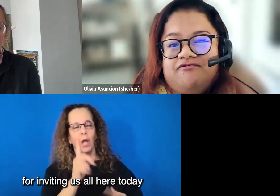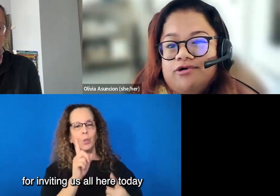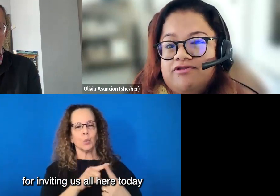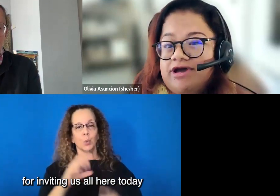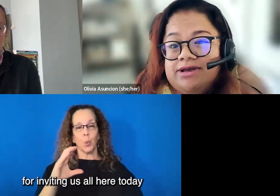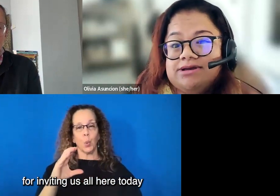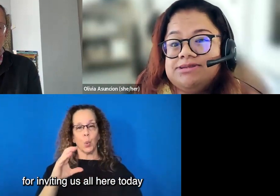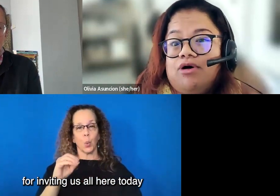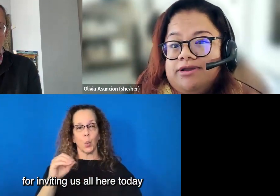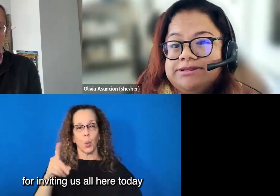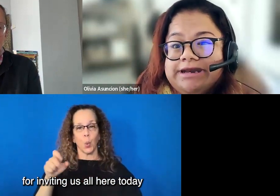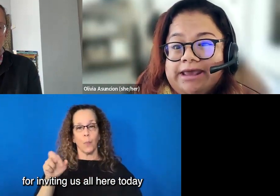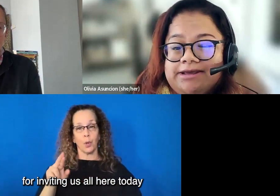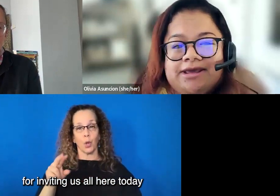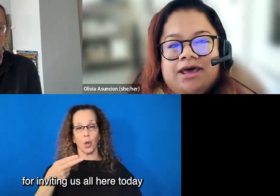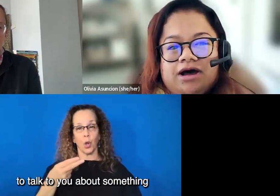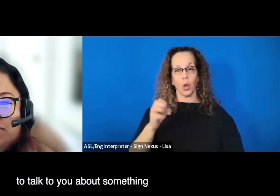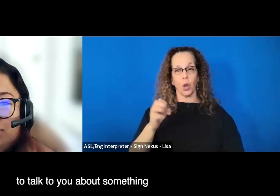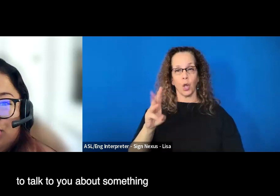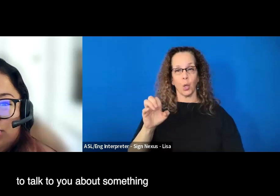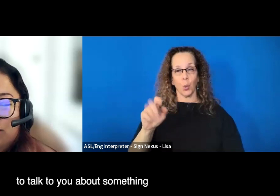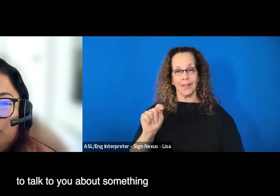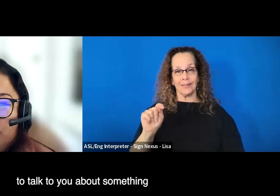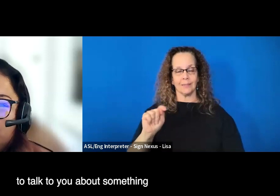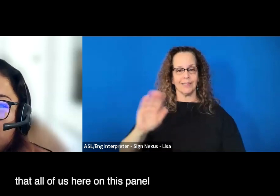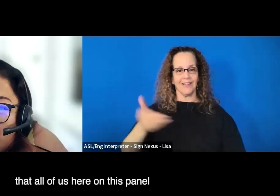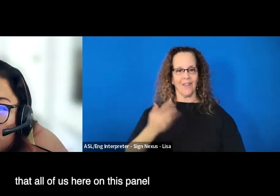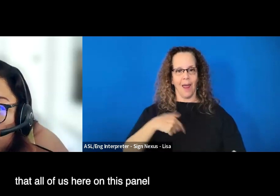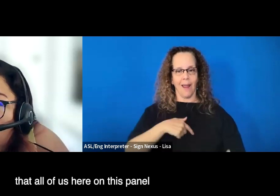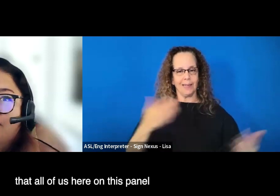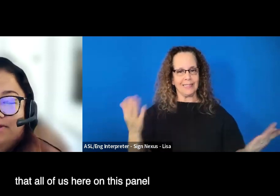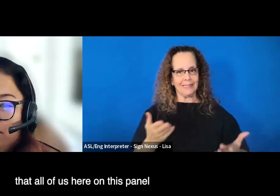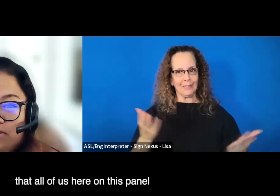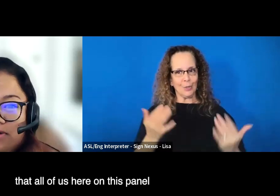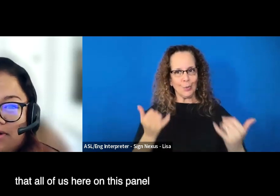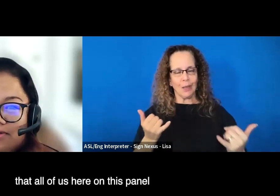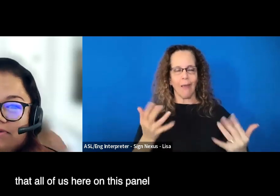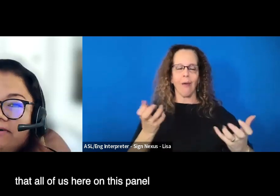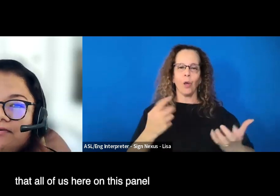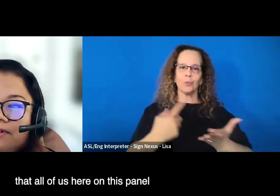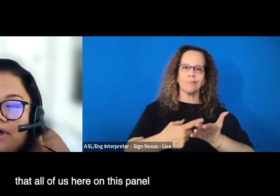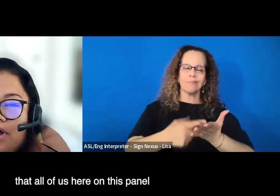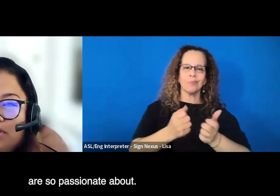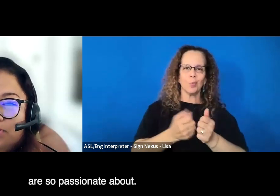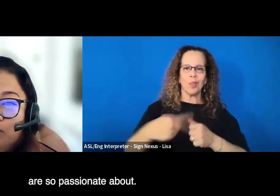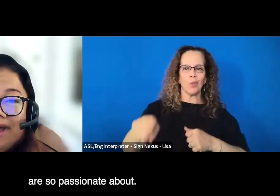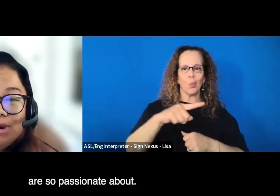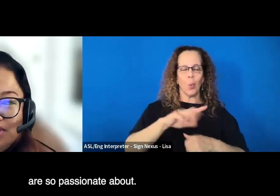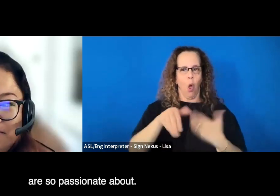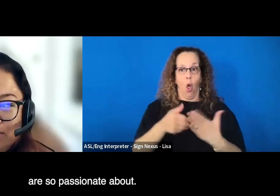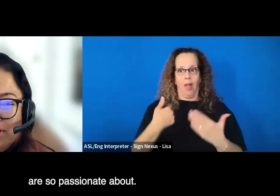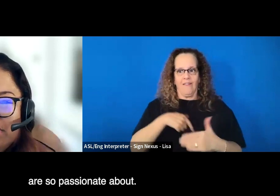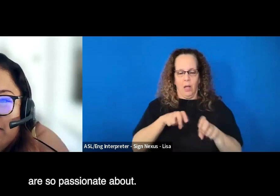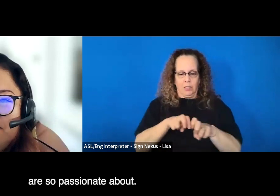Hewitt for inviting us all here today to talk to you about something that all of us here on this panel are so